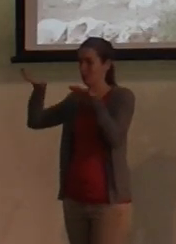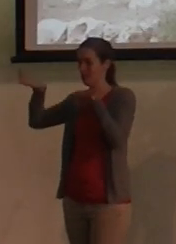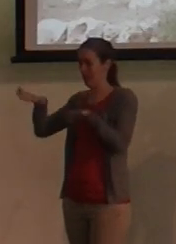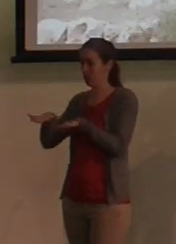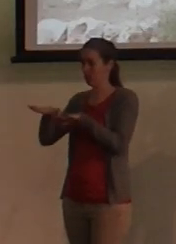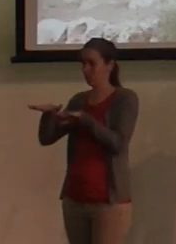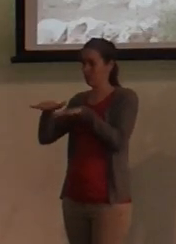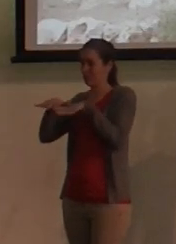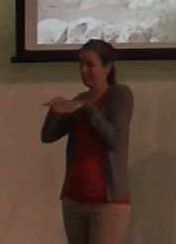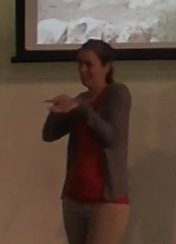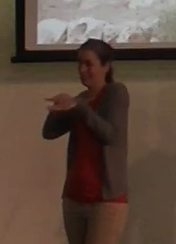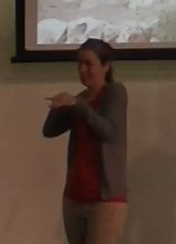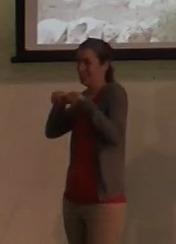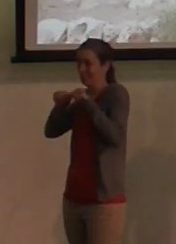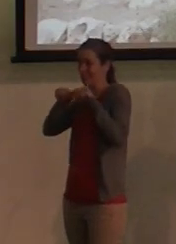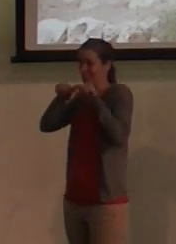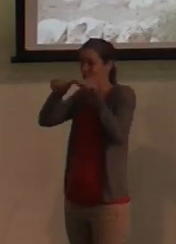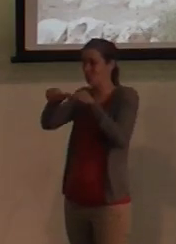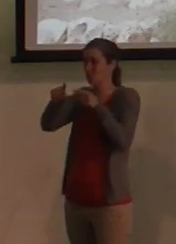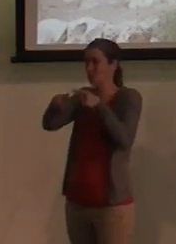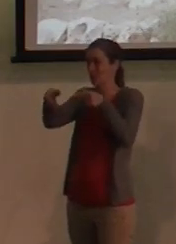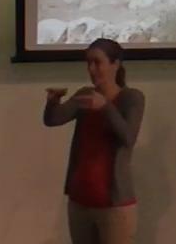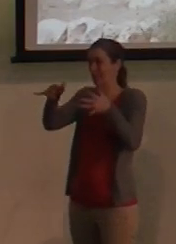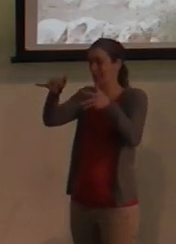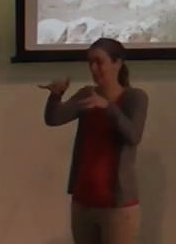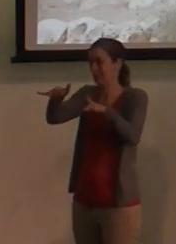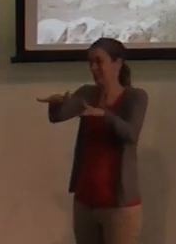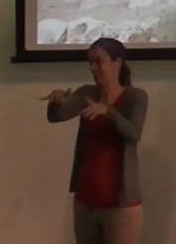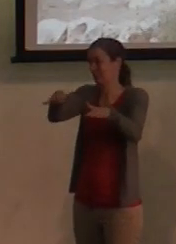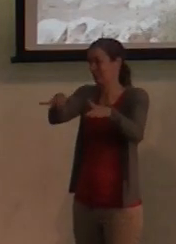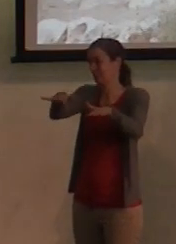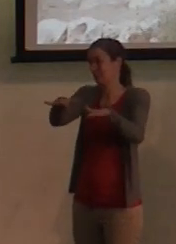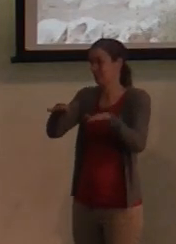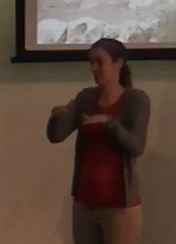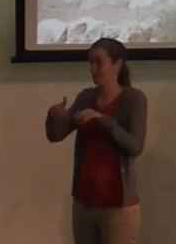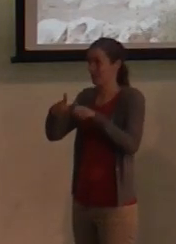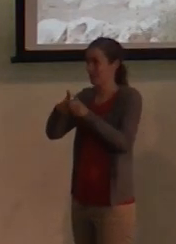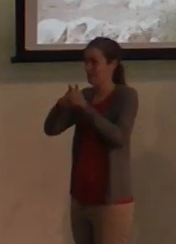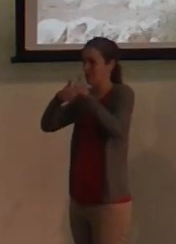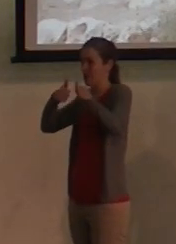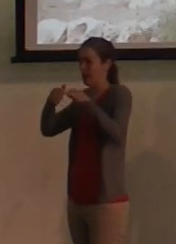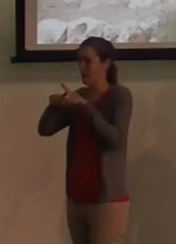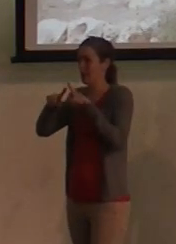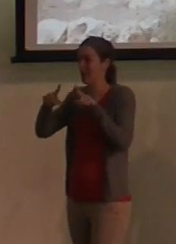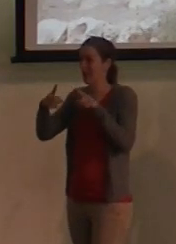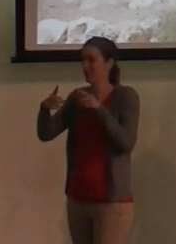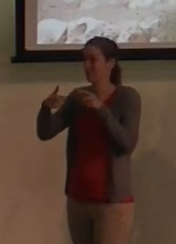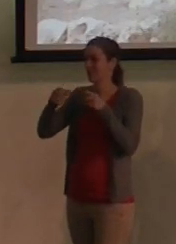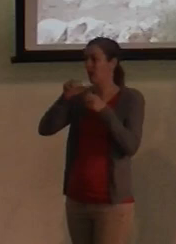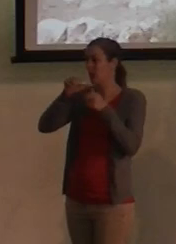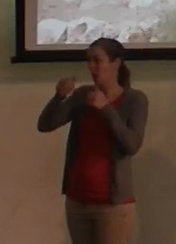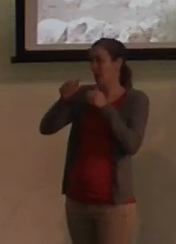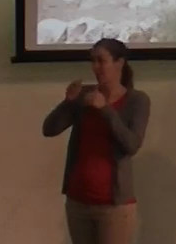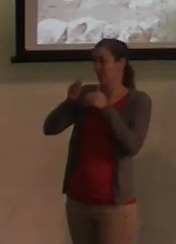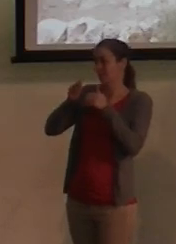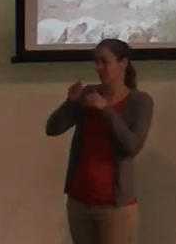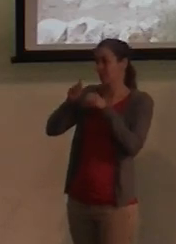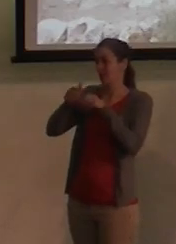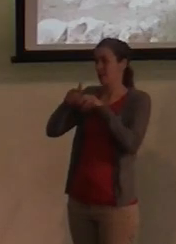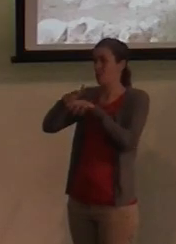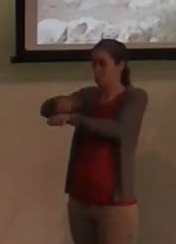It's really long, but it's width is you could probably throw a stone across it. Well, maybe I could. You probably could.